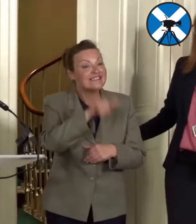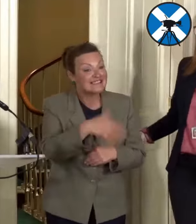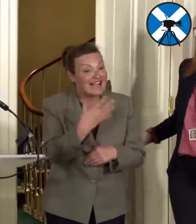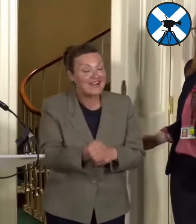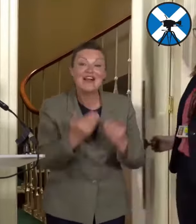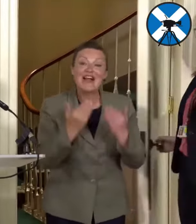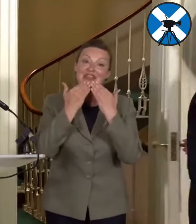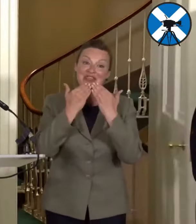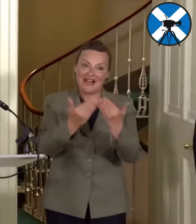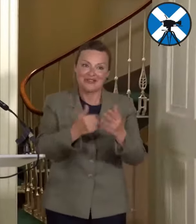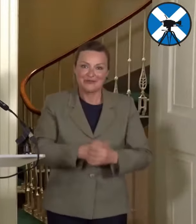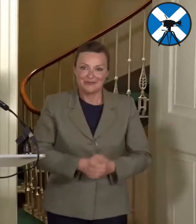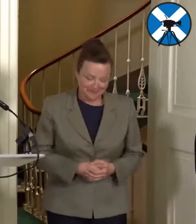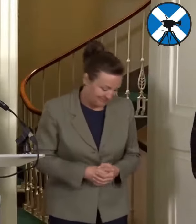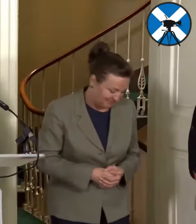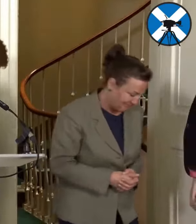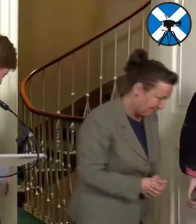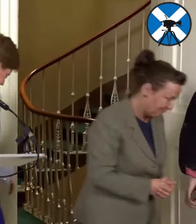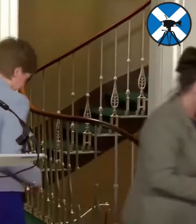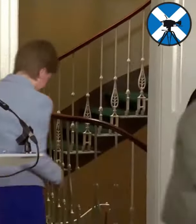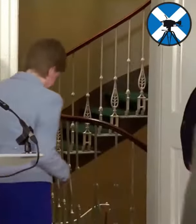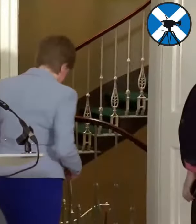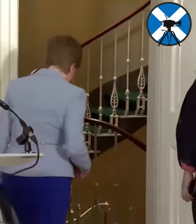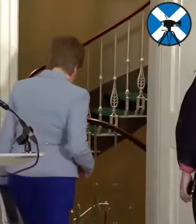I have. Thank you very much indeed. Thanks, everyone.